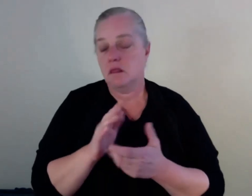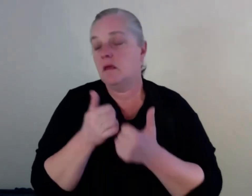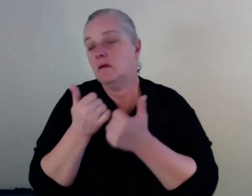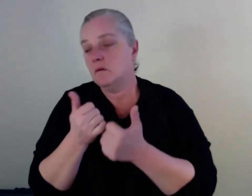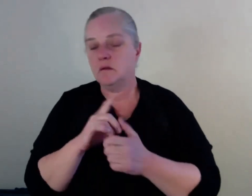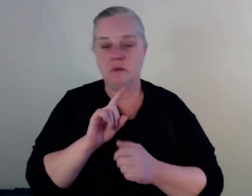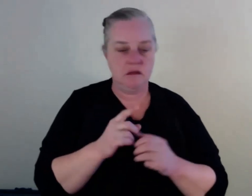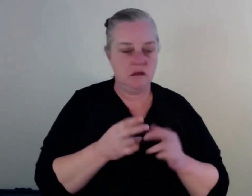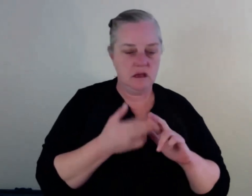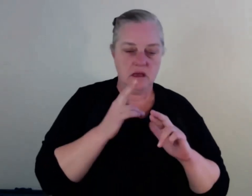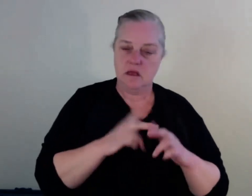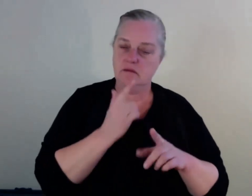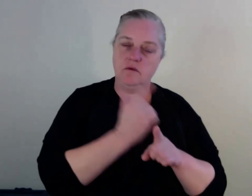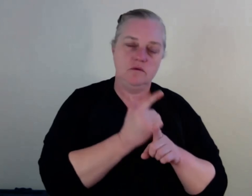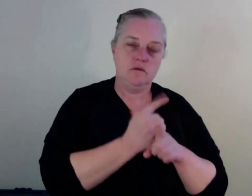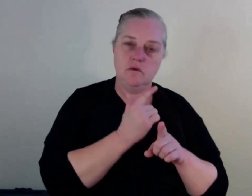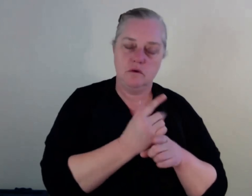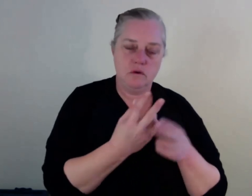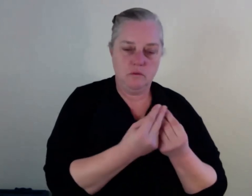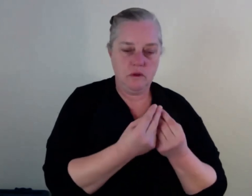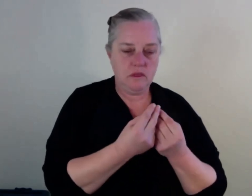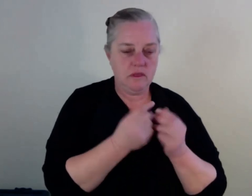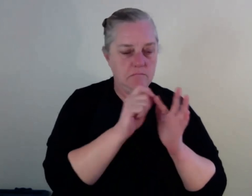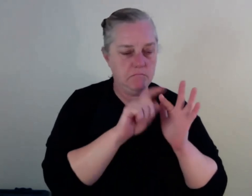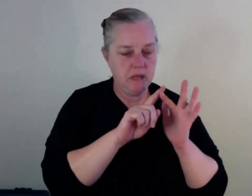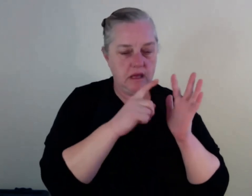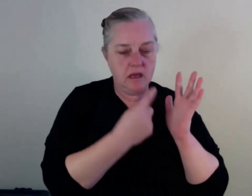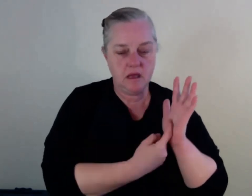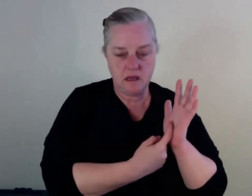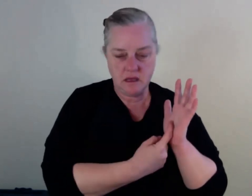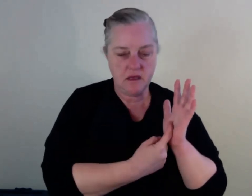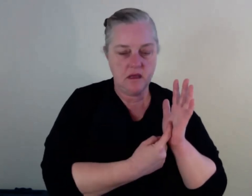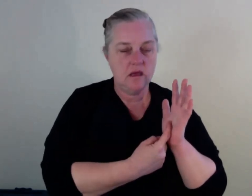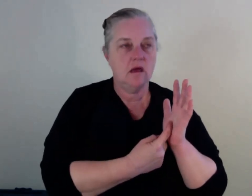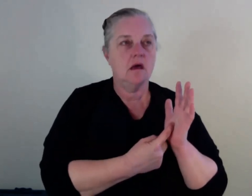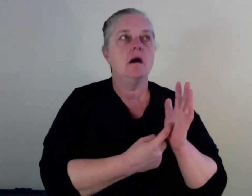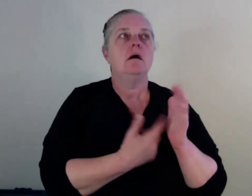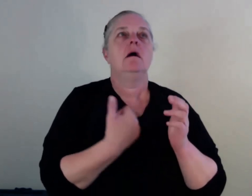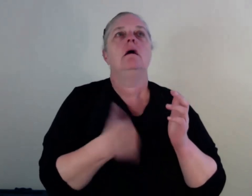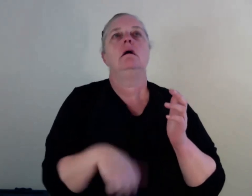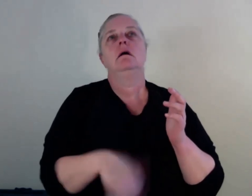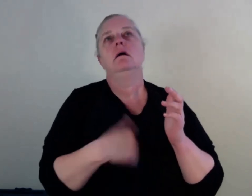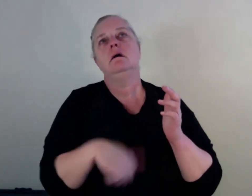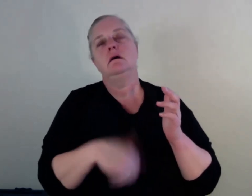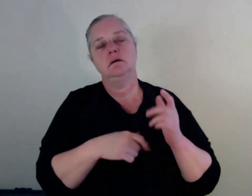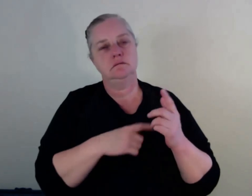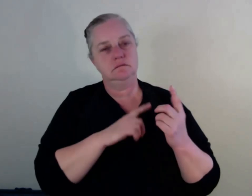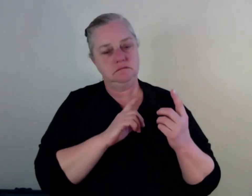to those people. You know what I mean? Because I'm going to tell them, I'm not going to say something that I learned in a university or in a TAFE, nothing against those